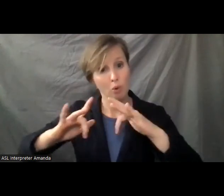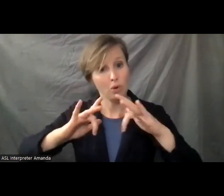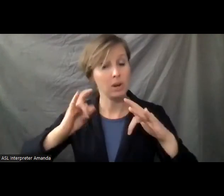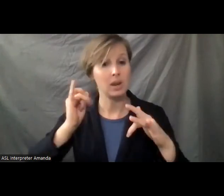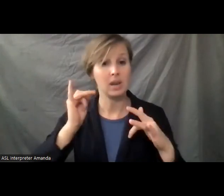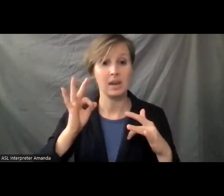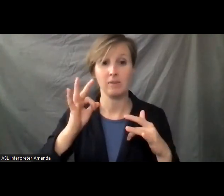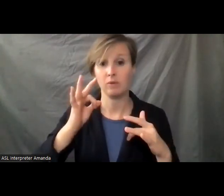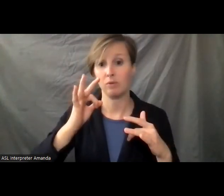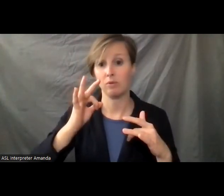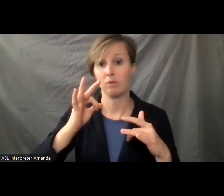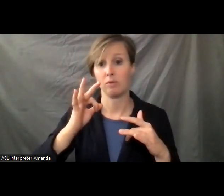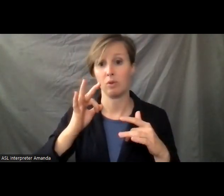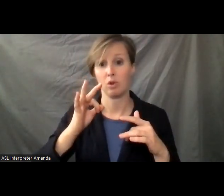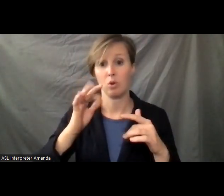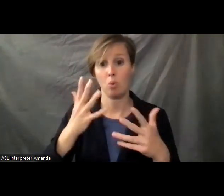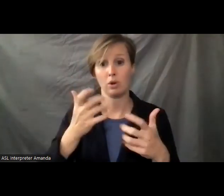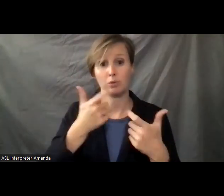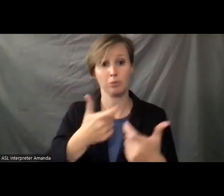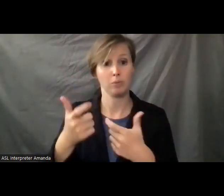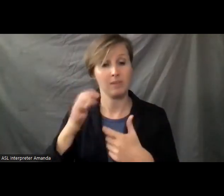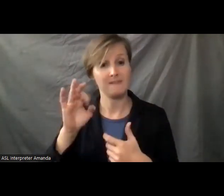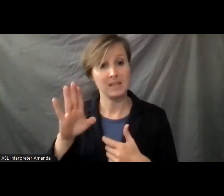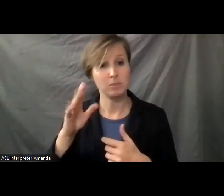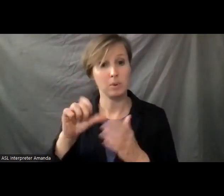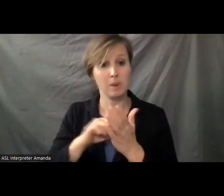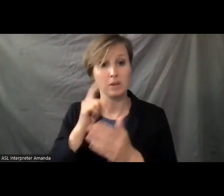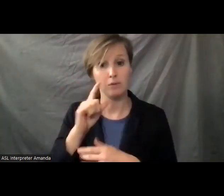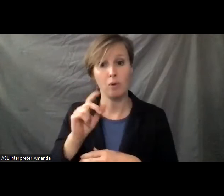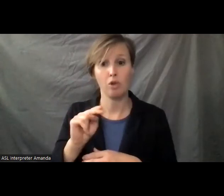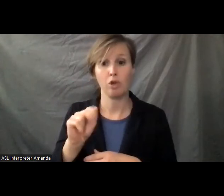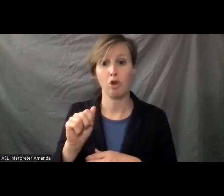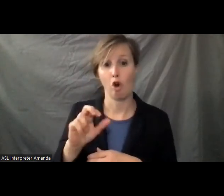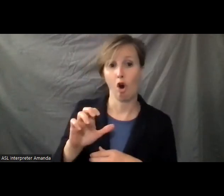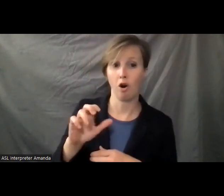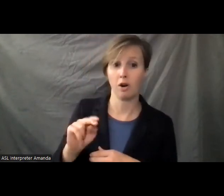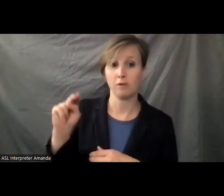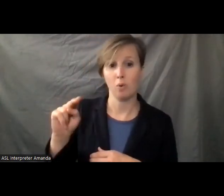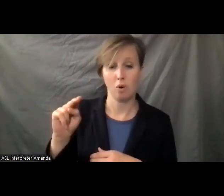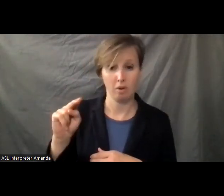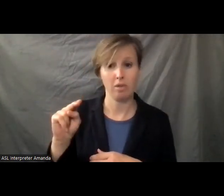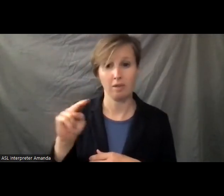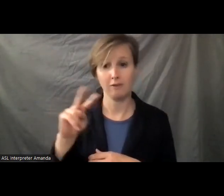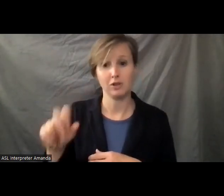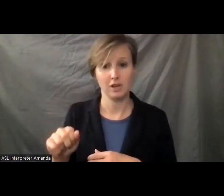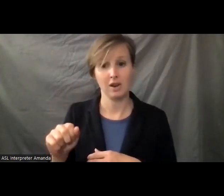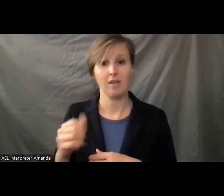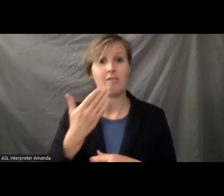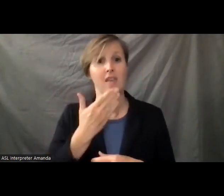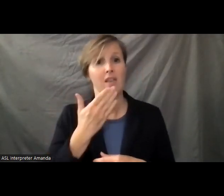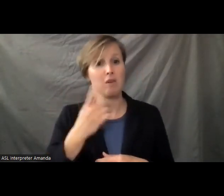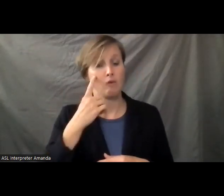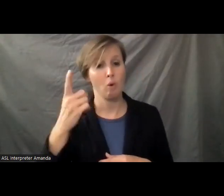immediately at the Arc of Northern Virginia's Facebook page. We wanted to give another huge thank you to the candidates and their campaign staff to work